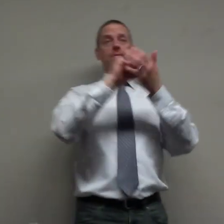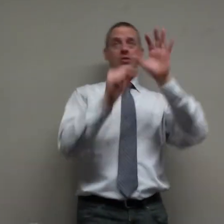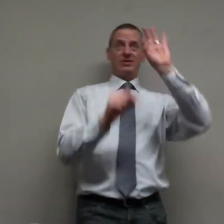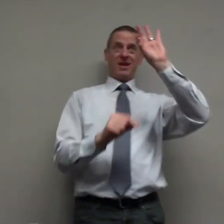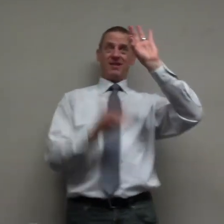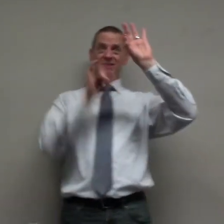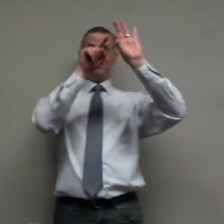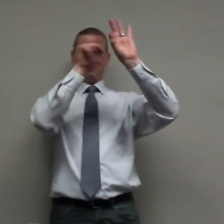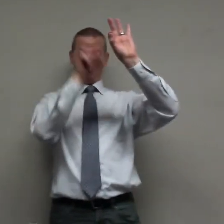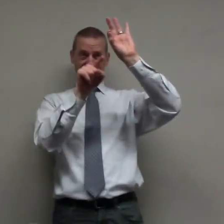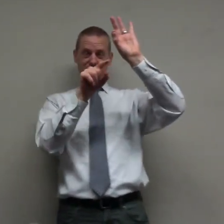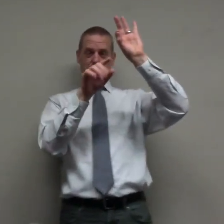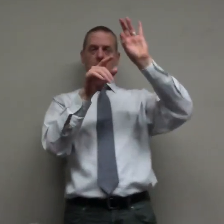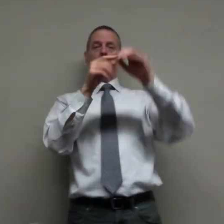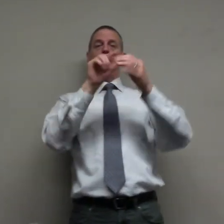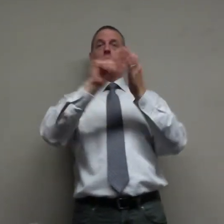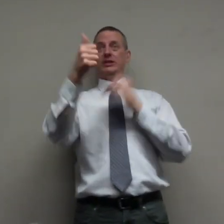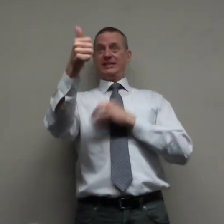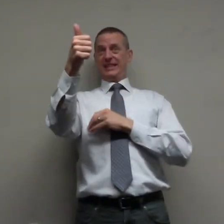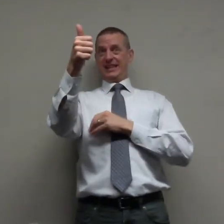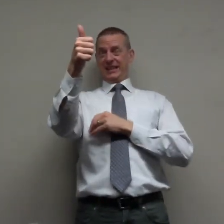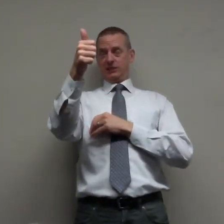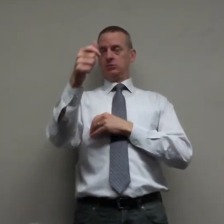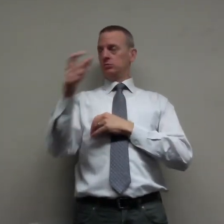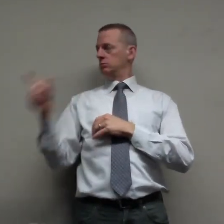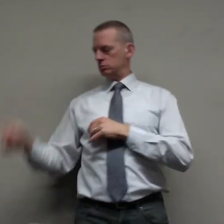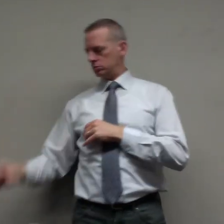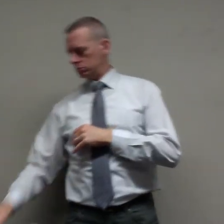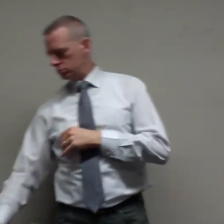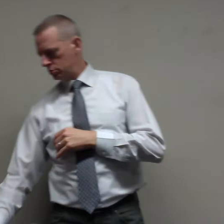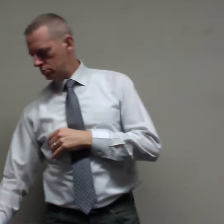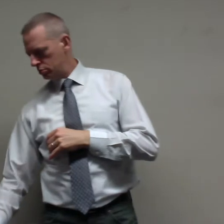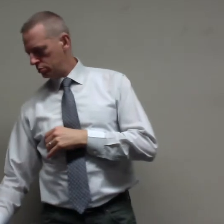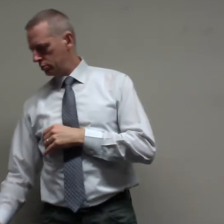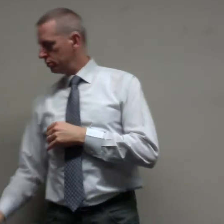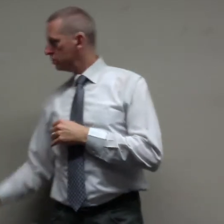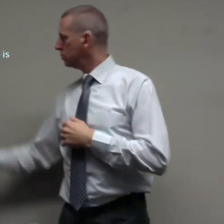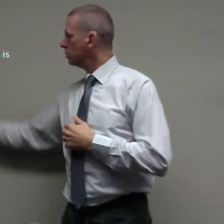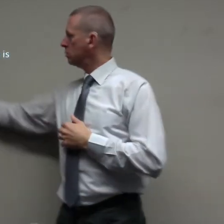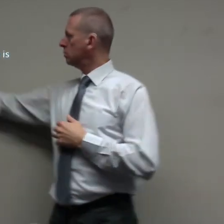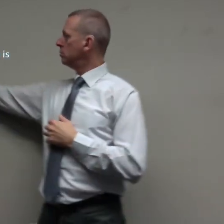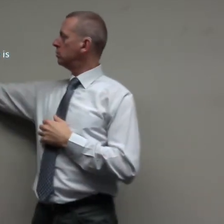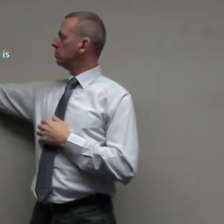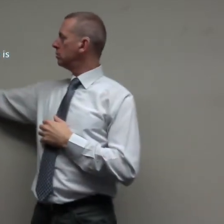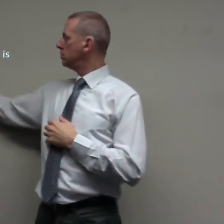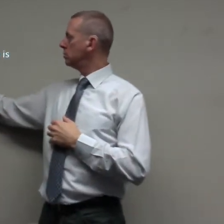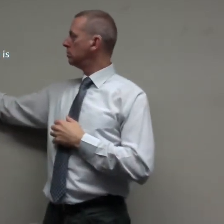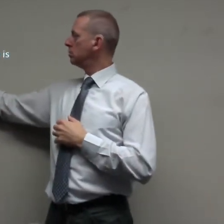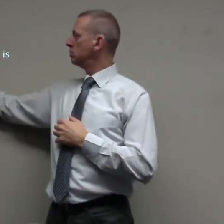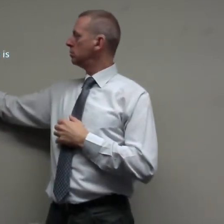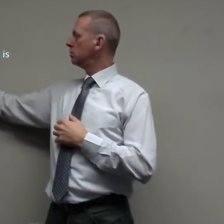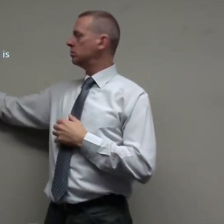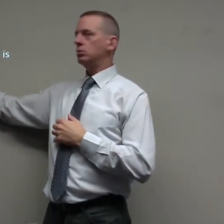now verse 9 and 10 it says as it is written